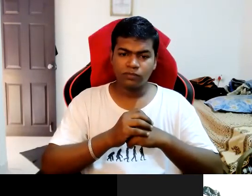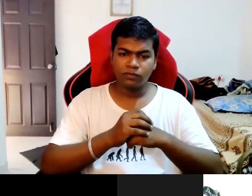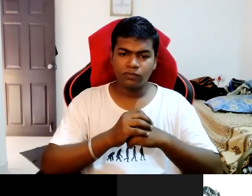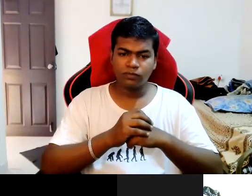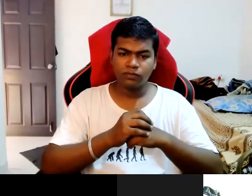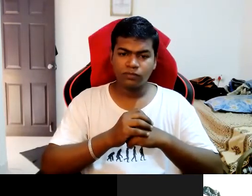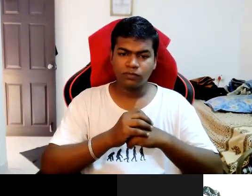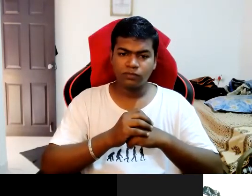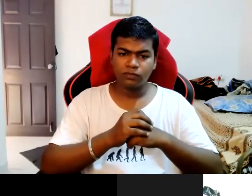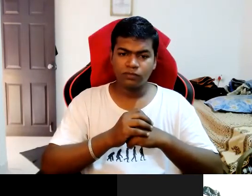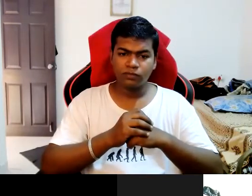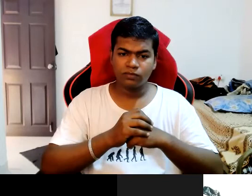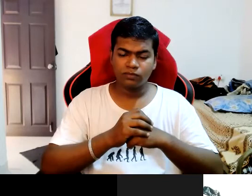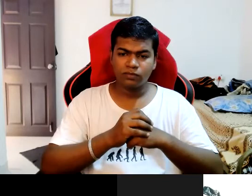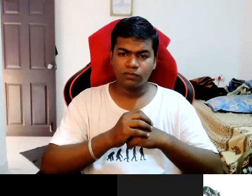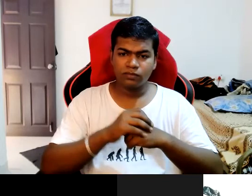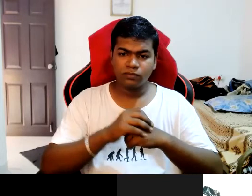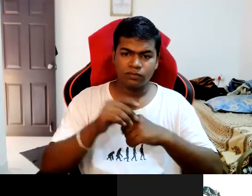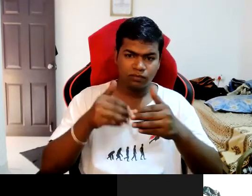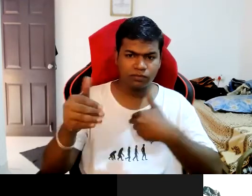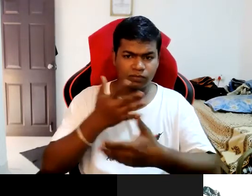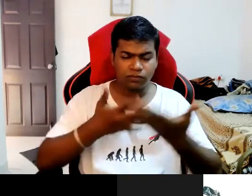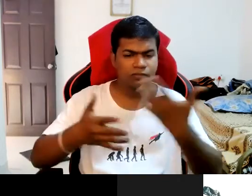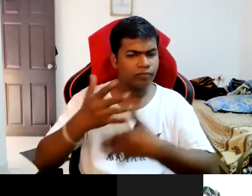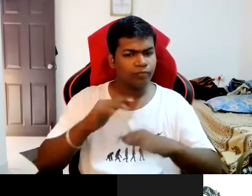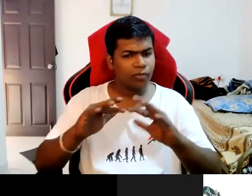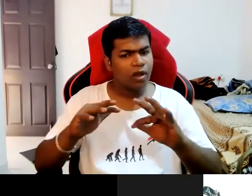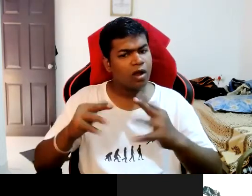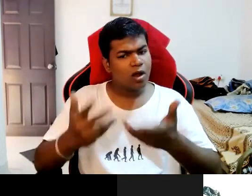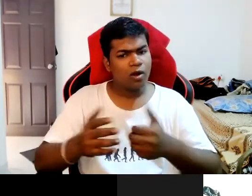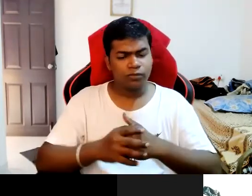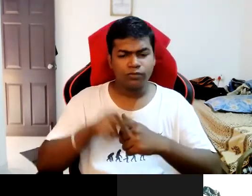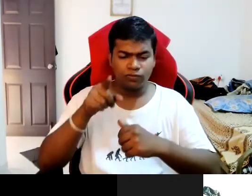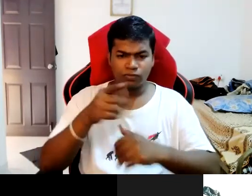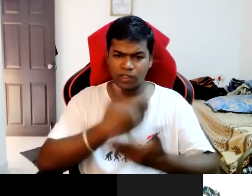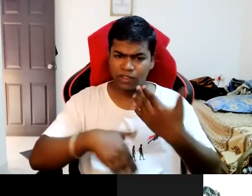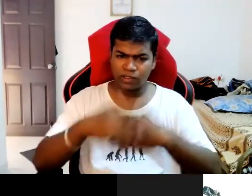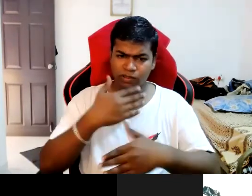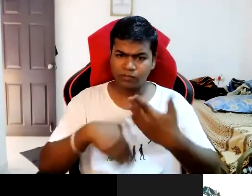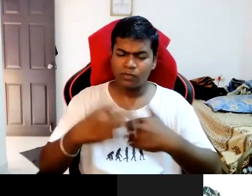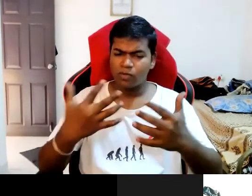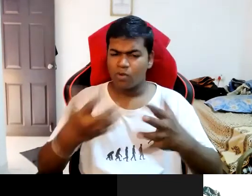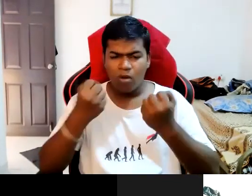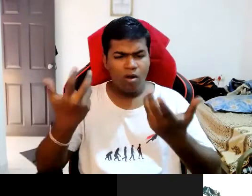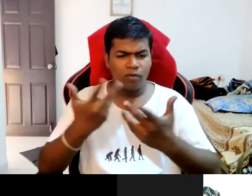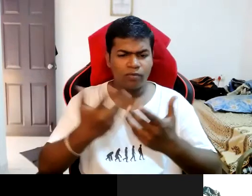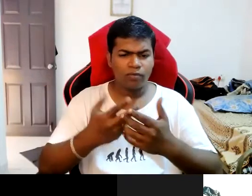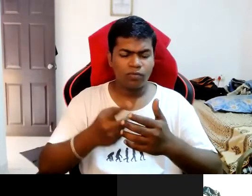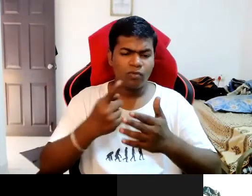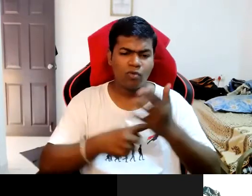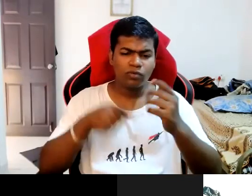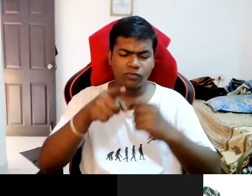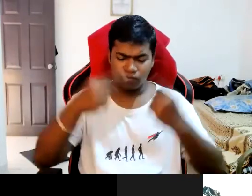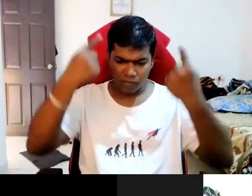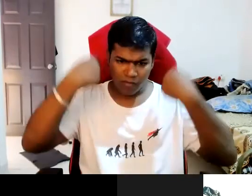Yeah, let's go on discussing how did you get this disability and what exactly had happened to